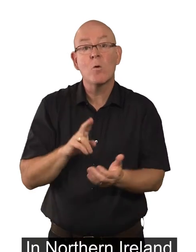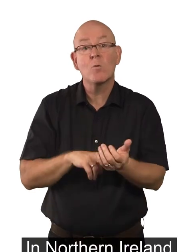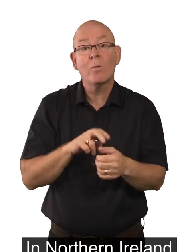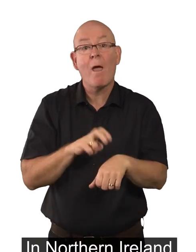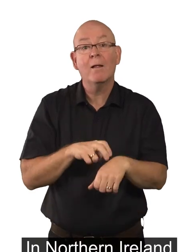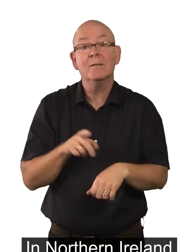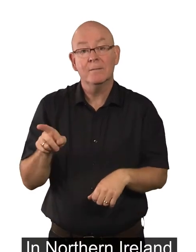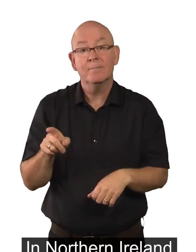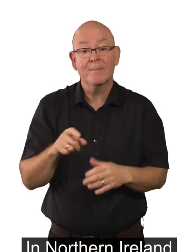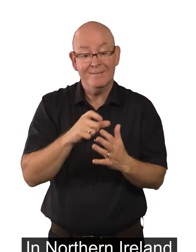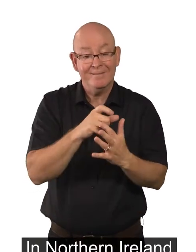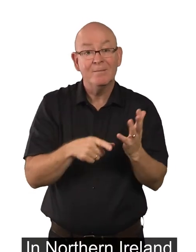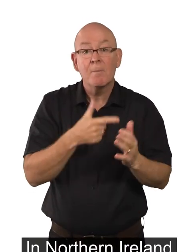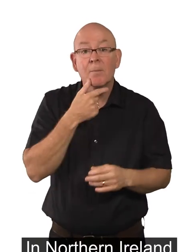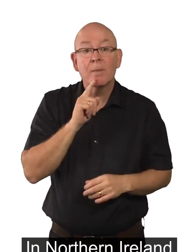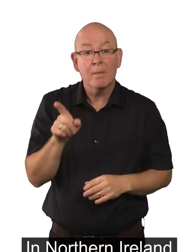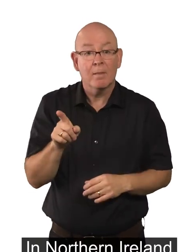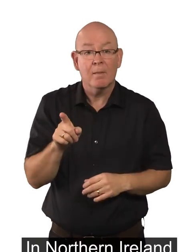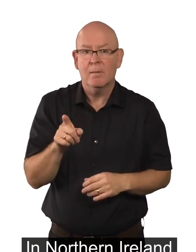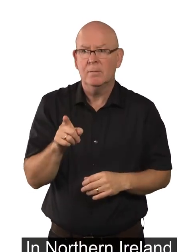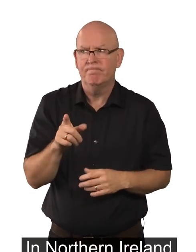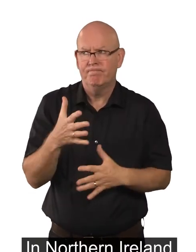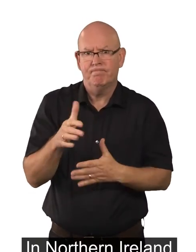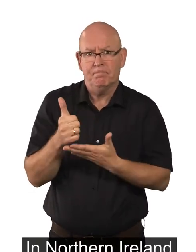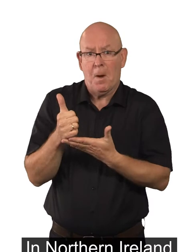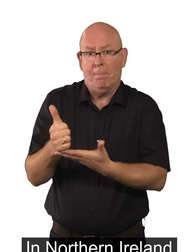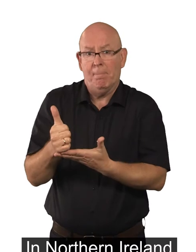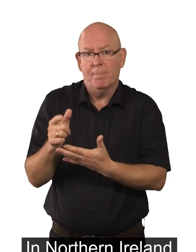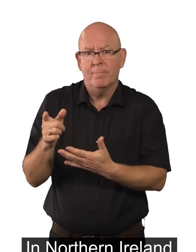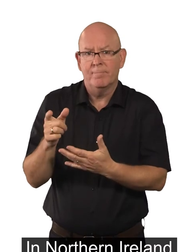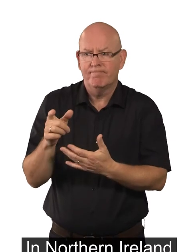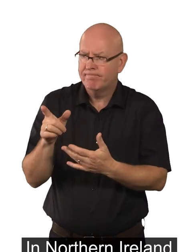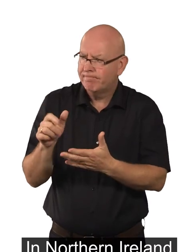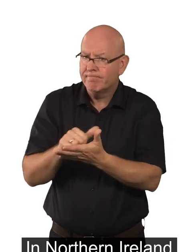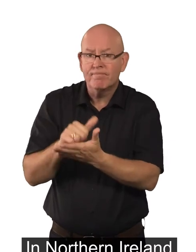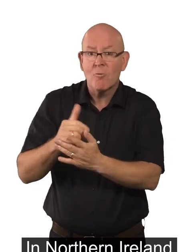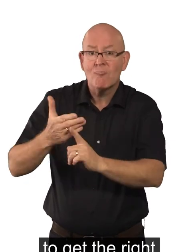In Northern Ireland, disabled people are being helped to get the right care and support.